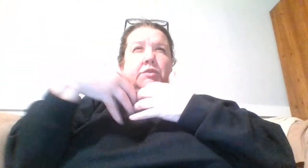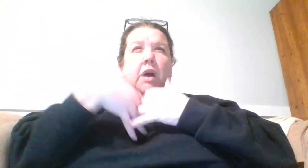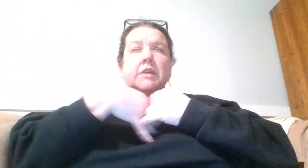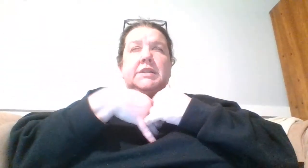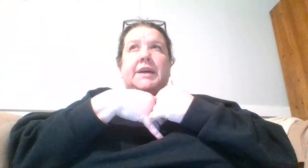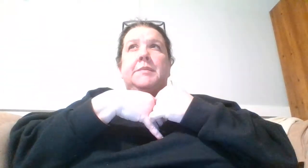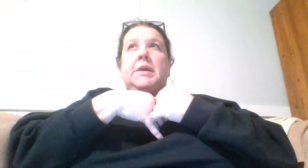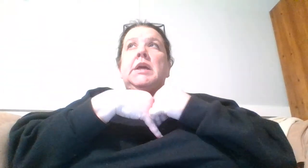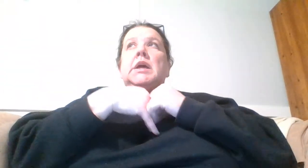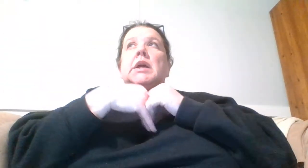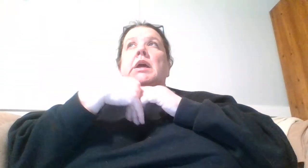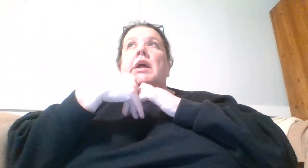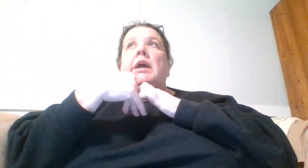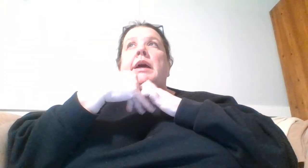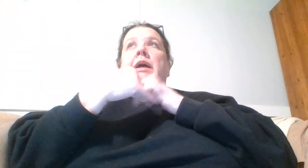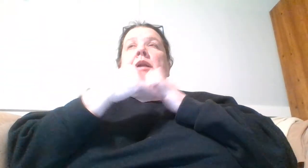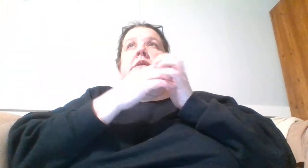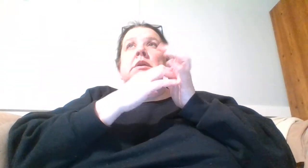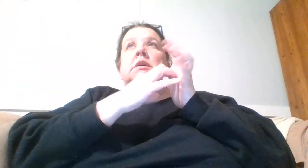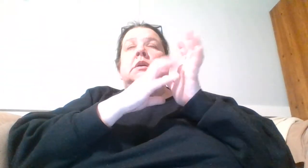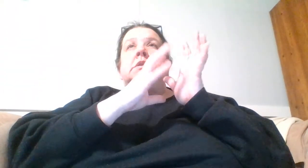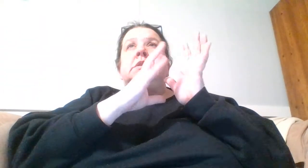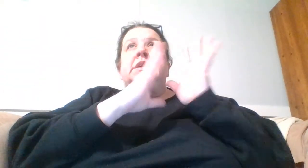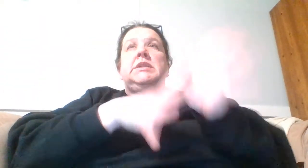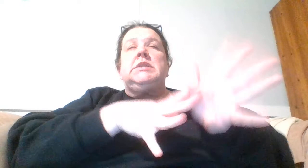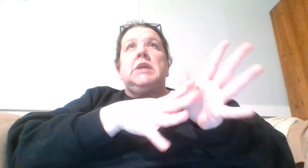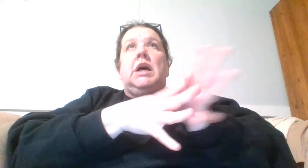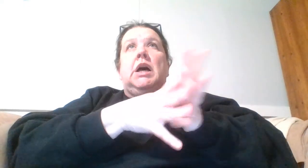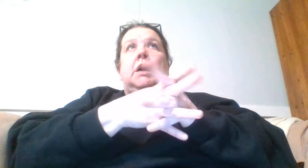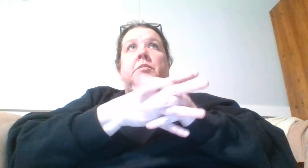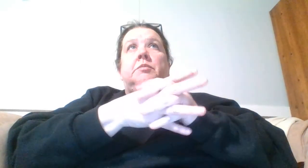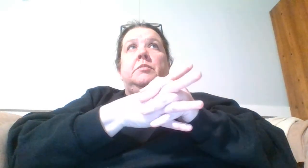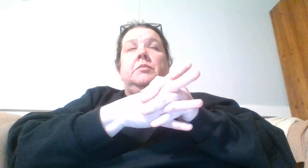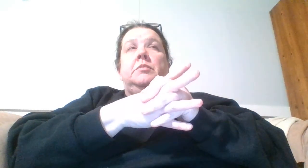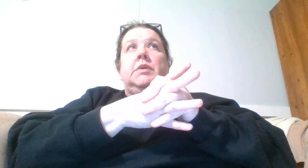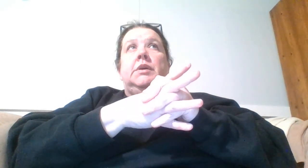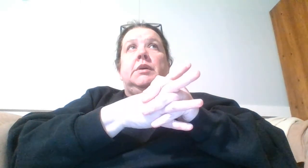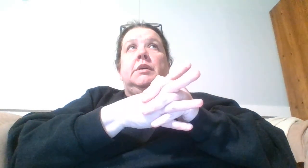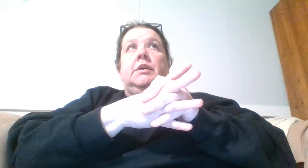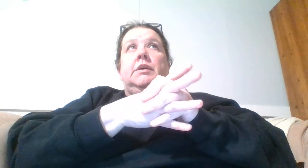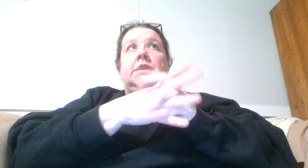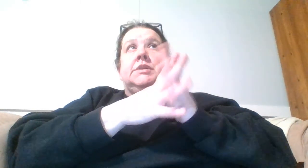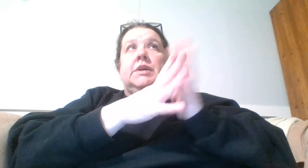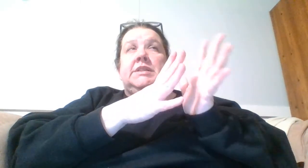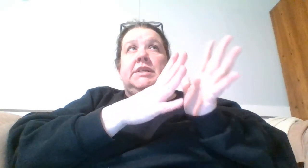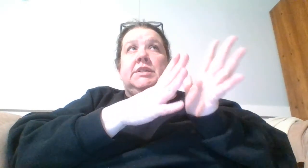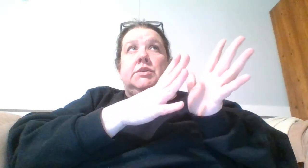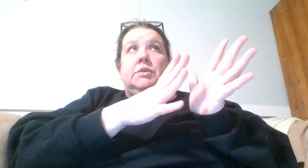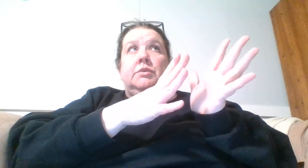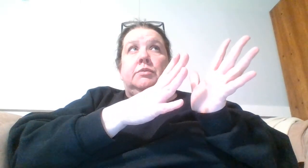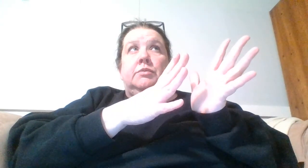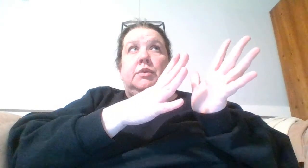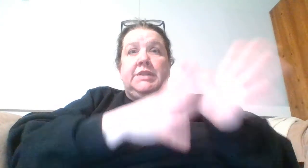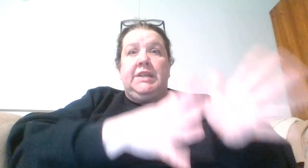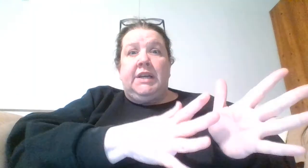drawn to them and Denise um is going to stitch Rosina